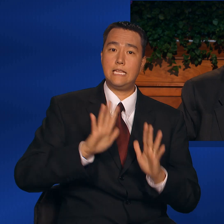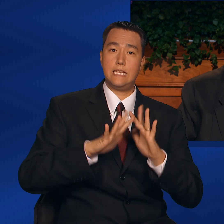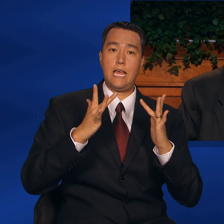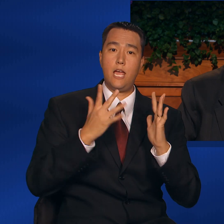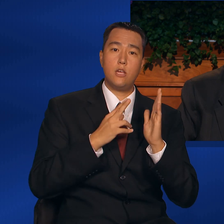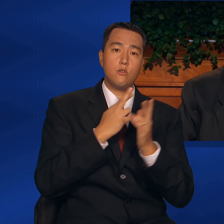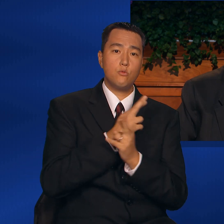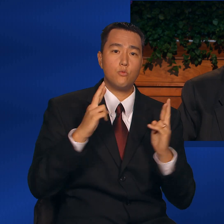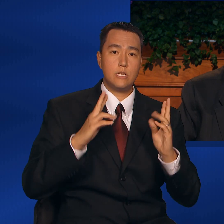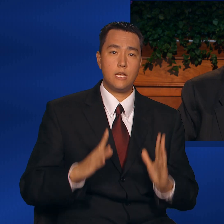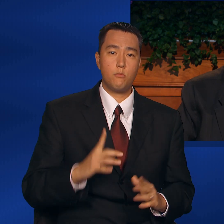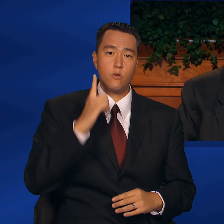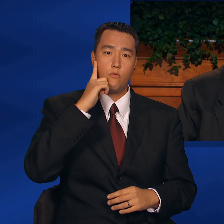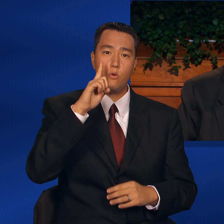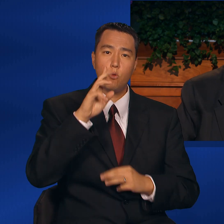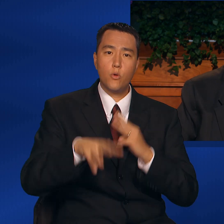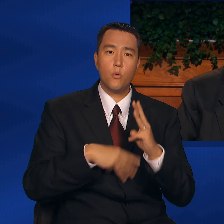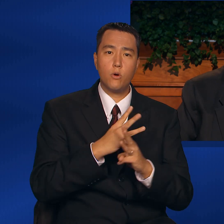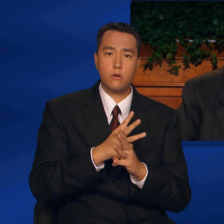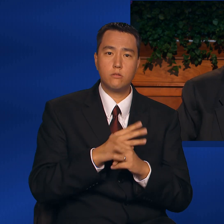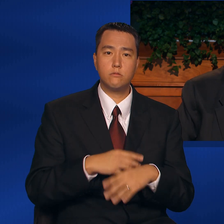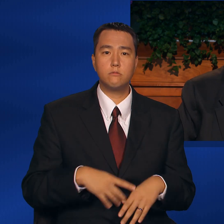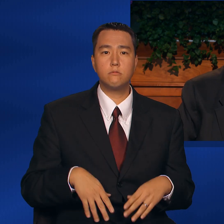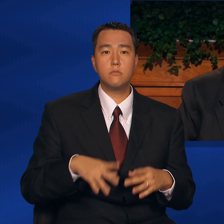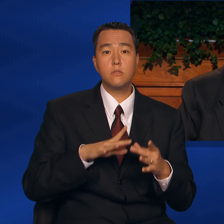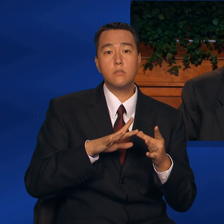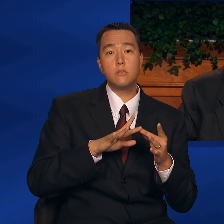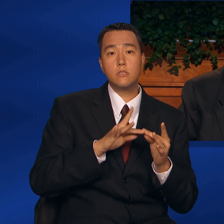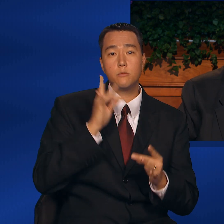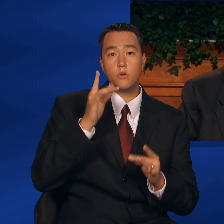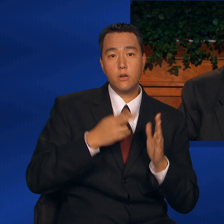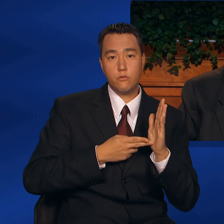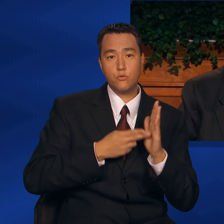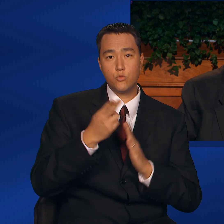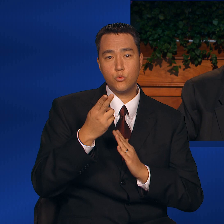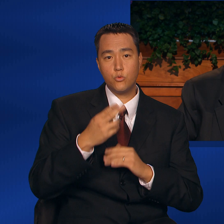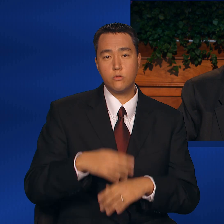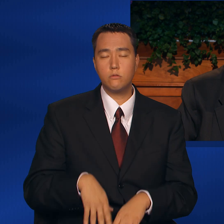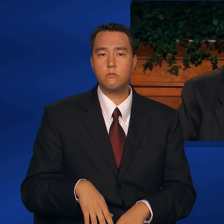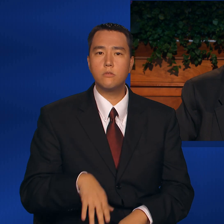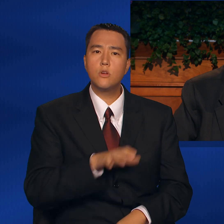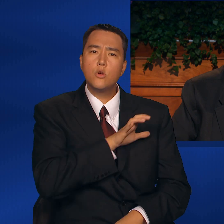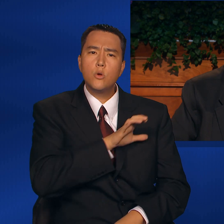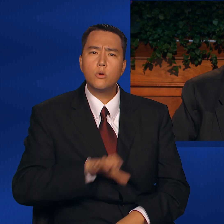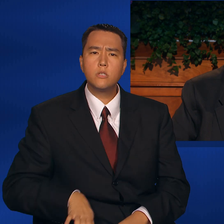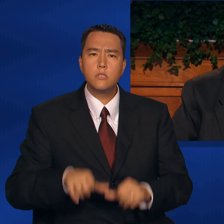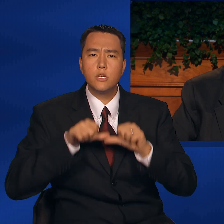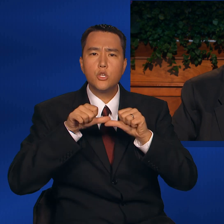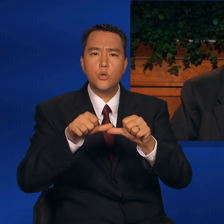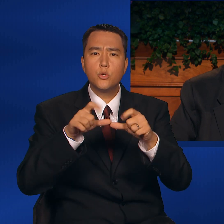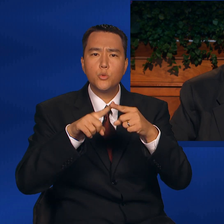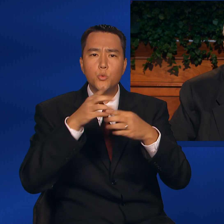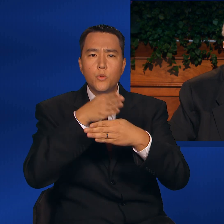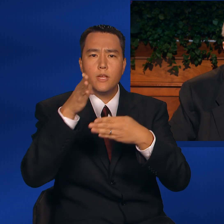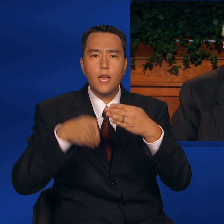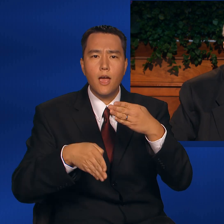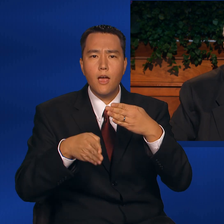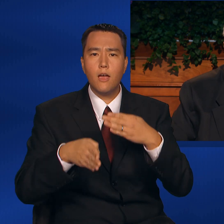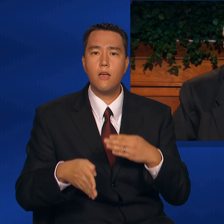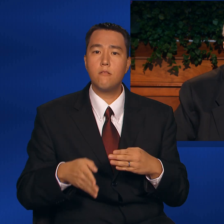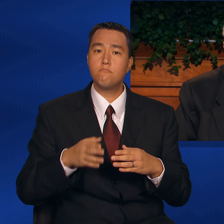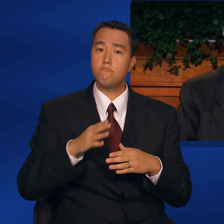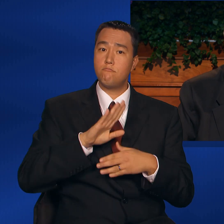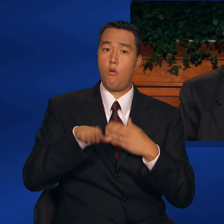Redeemer of the world, the Spirit of truth. Christian endurance to the end. In all His